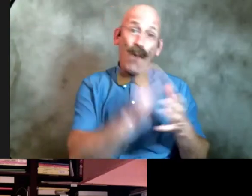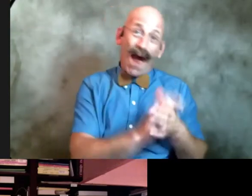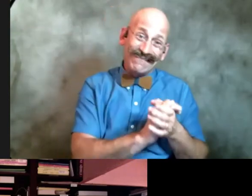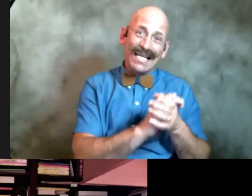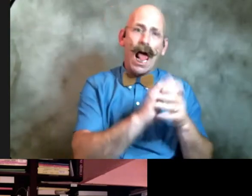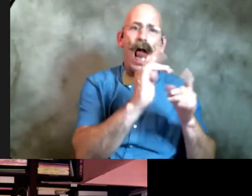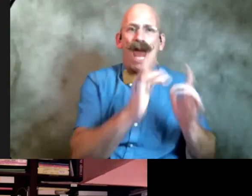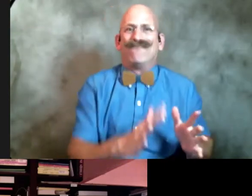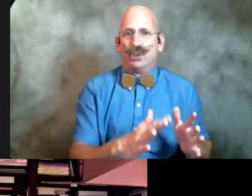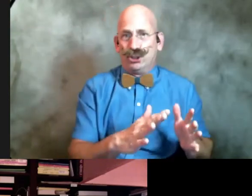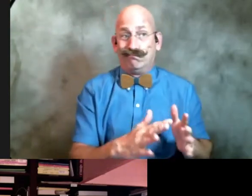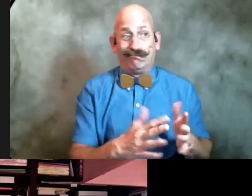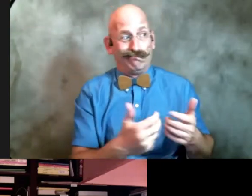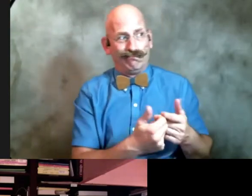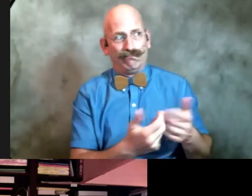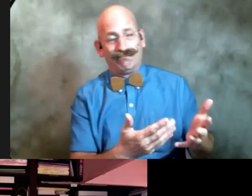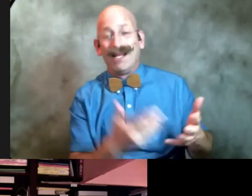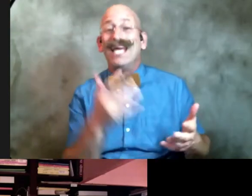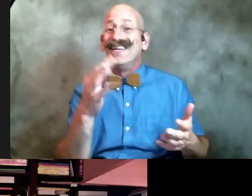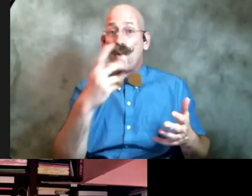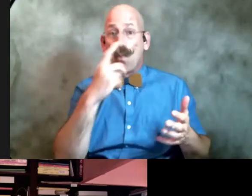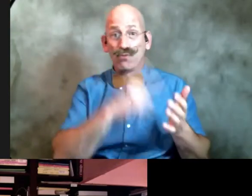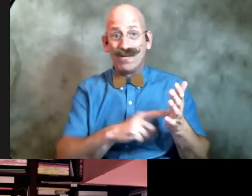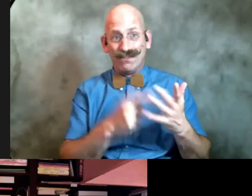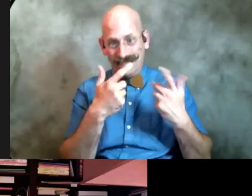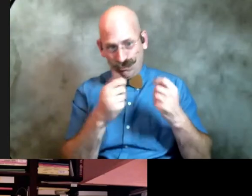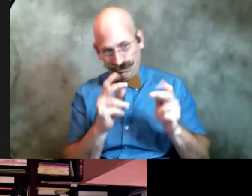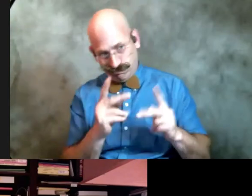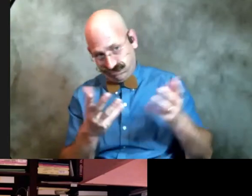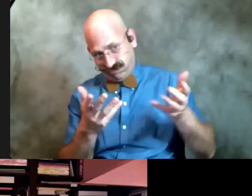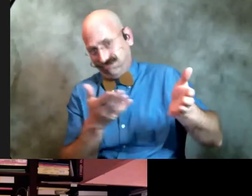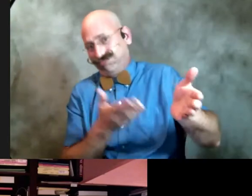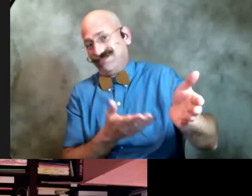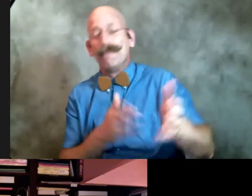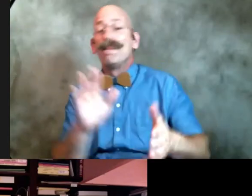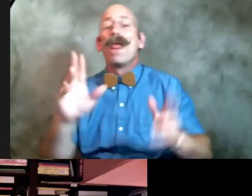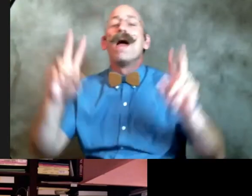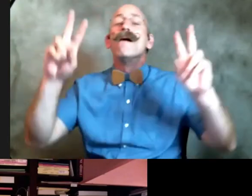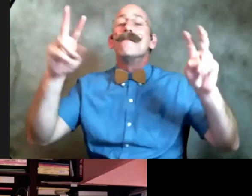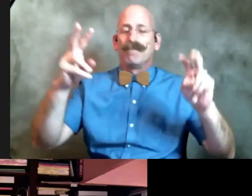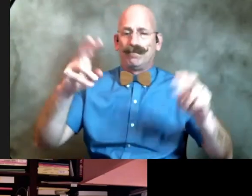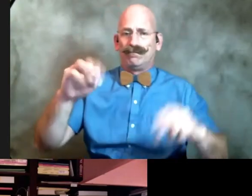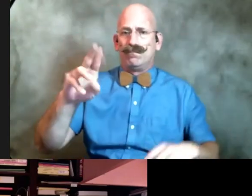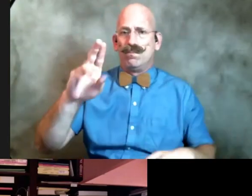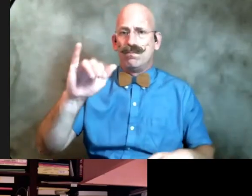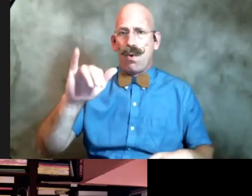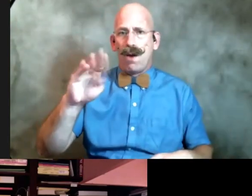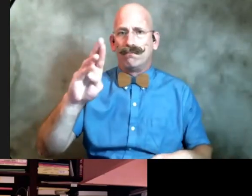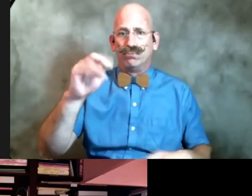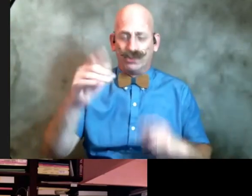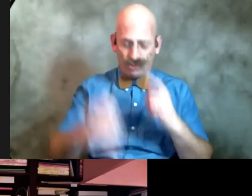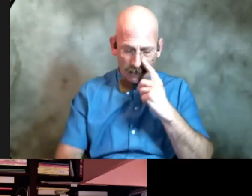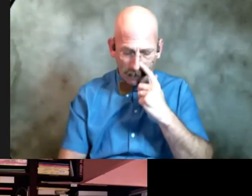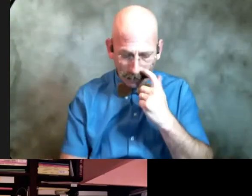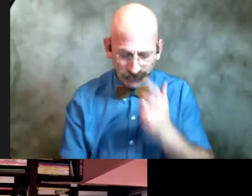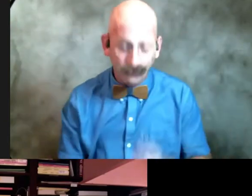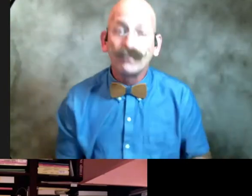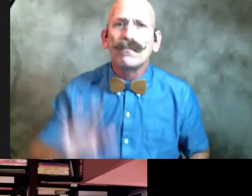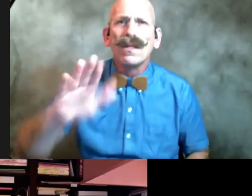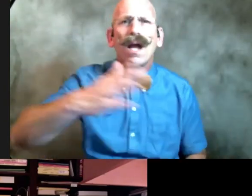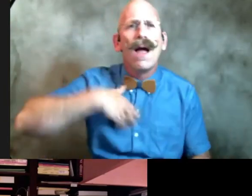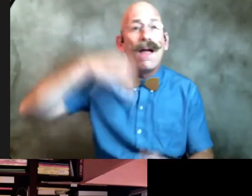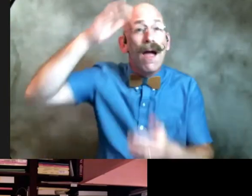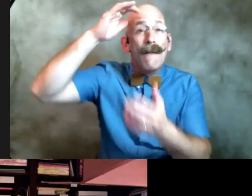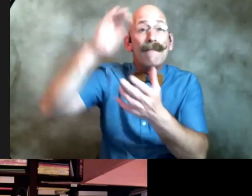research if you want to go down that rabbit hole this is a poem called my bridge my husband